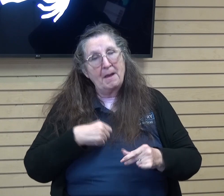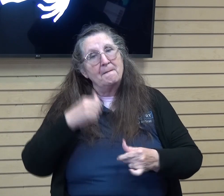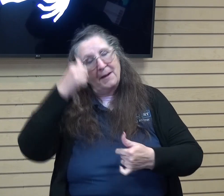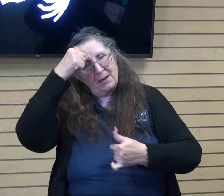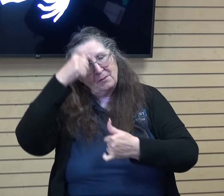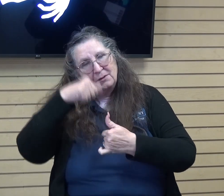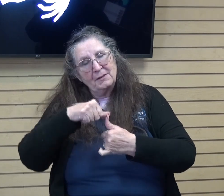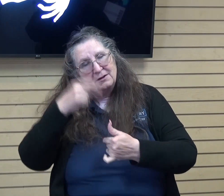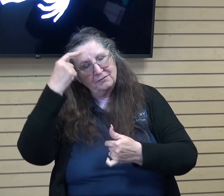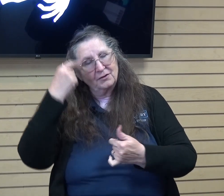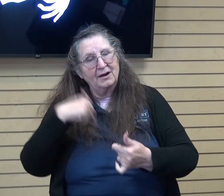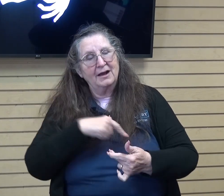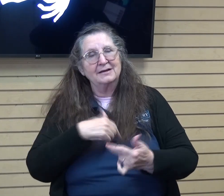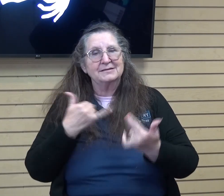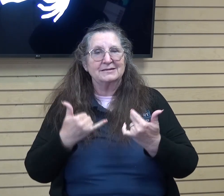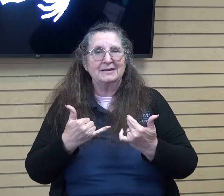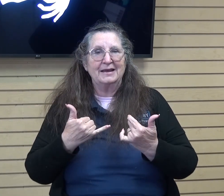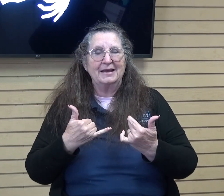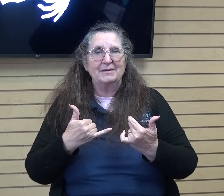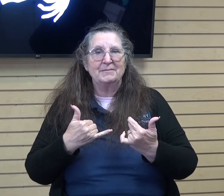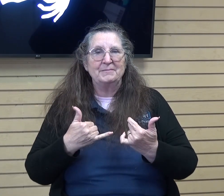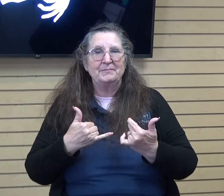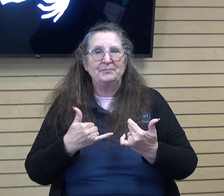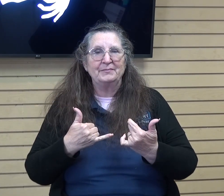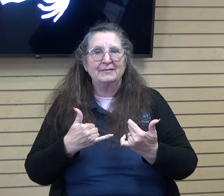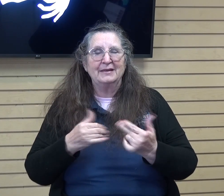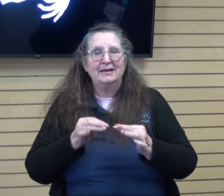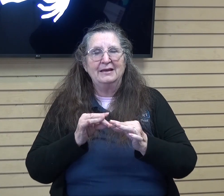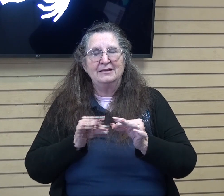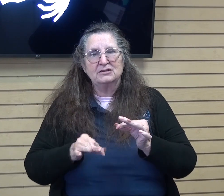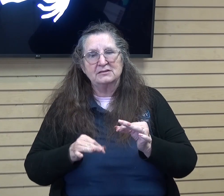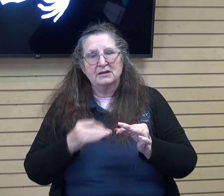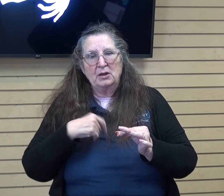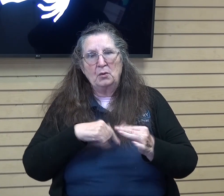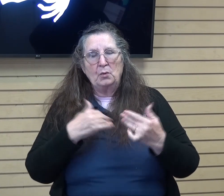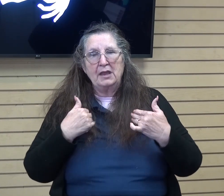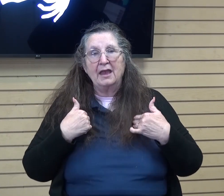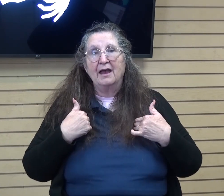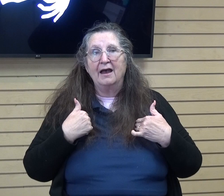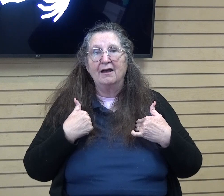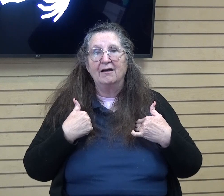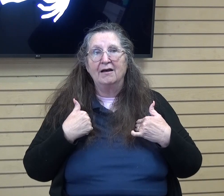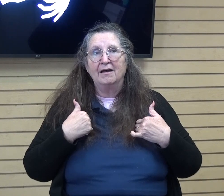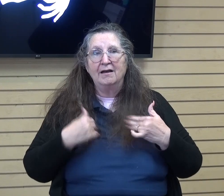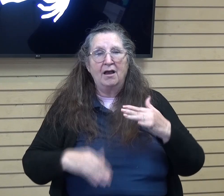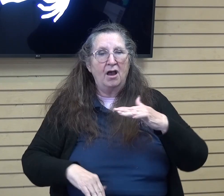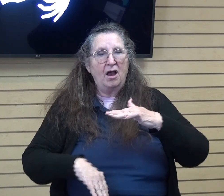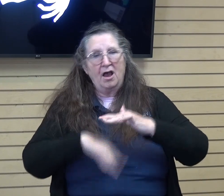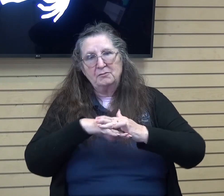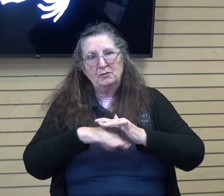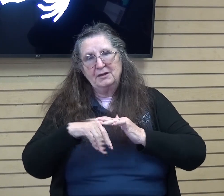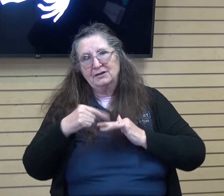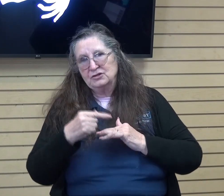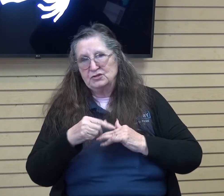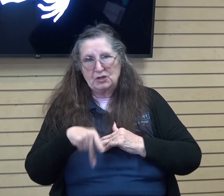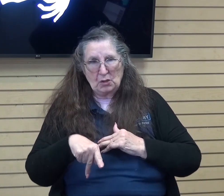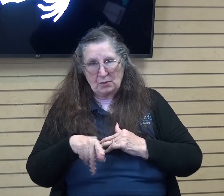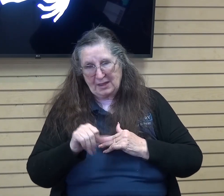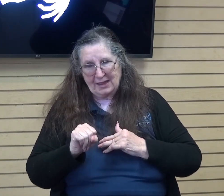is just um you know we have the ultimate gps and that's god's